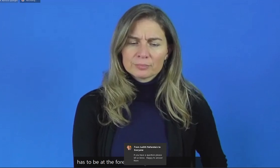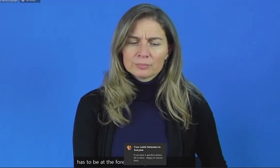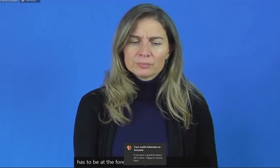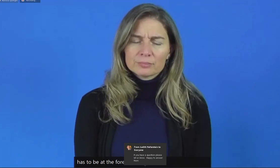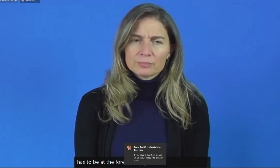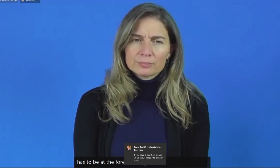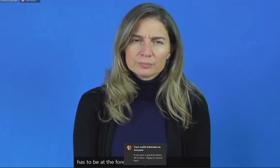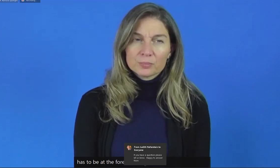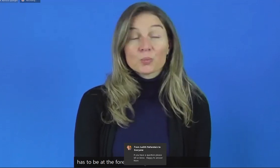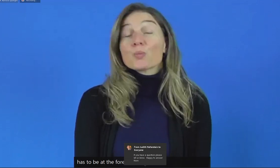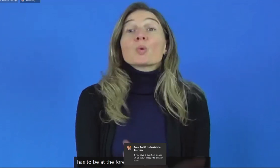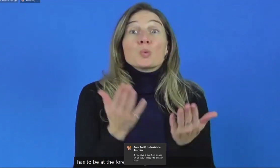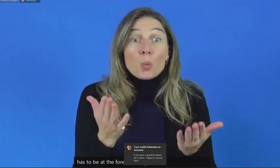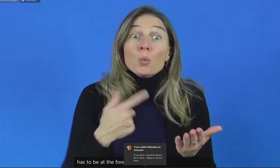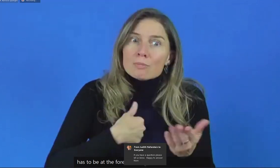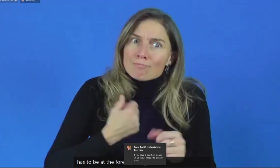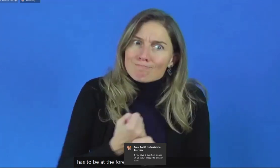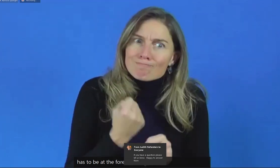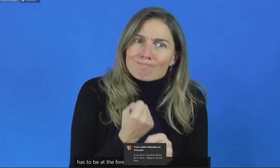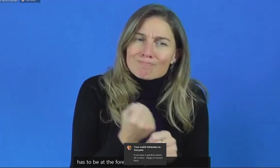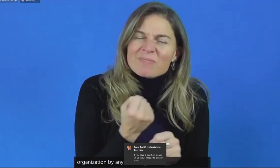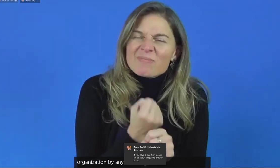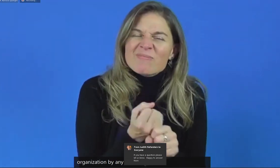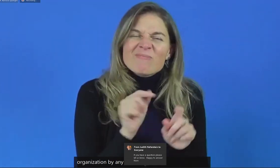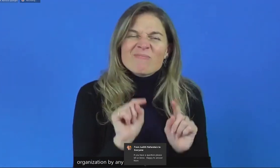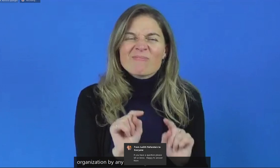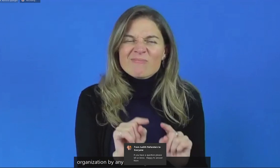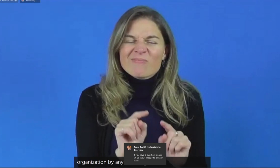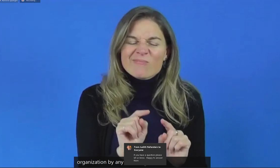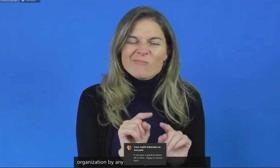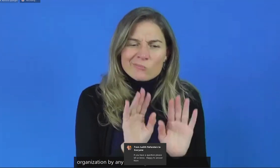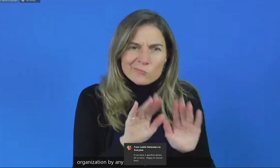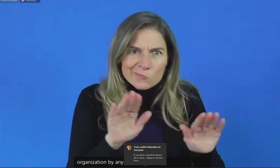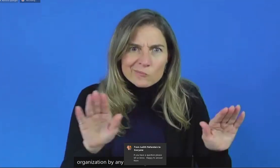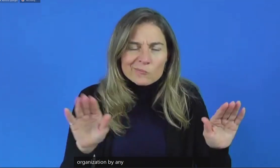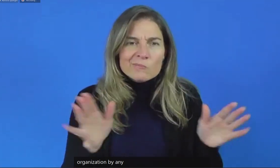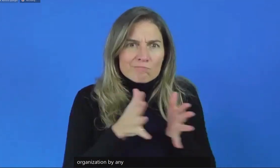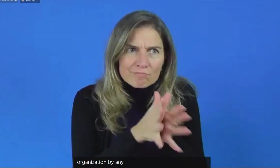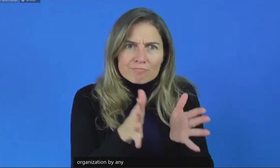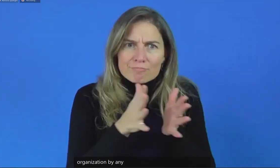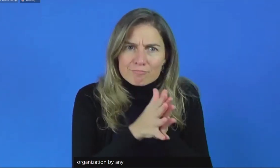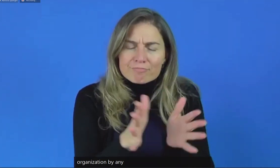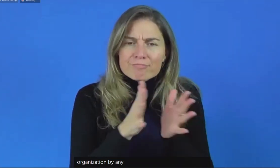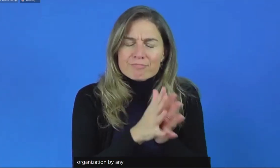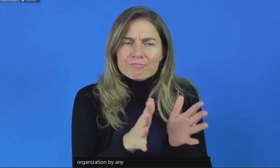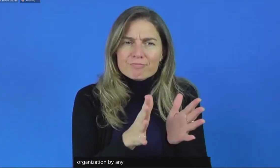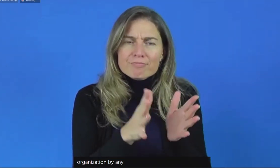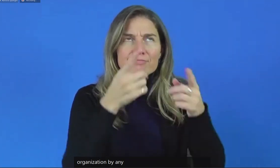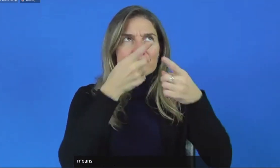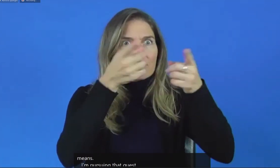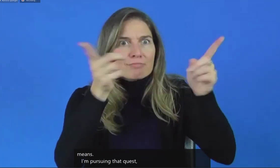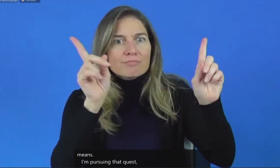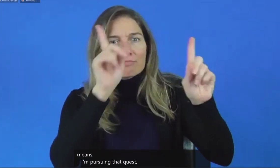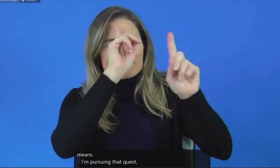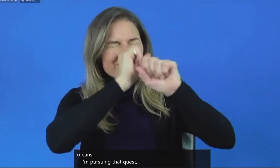pursuing that quest, but I do understand that there is there is organizational mindset